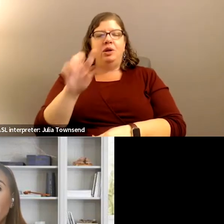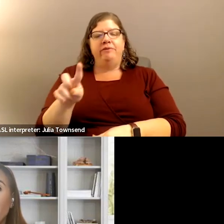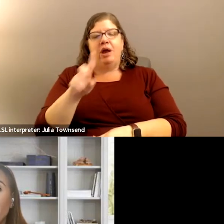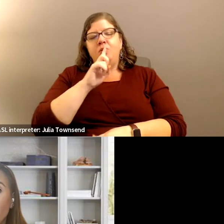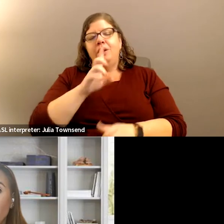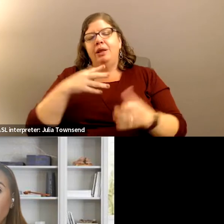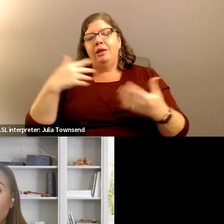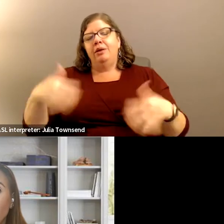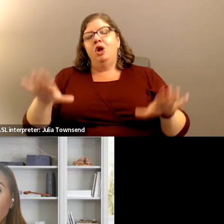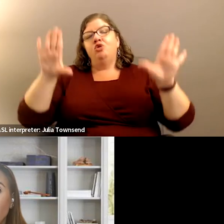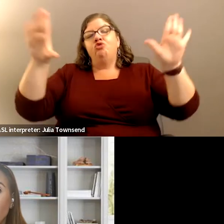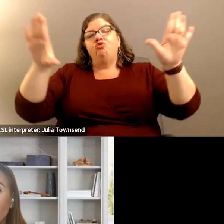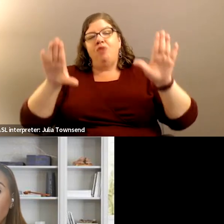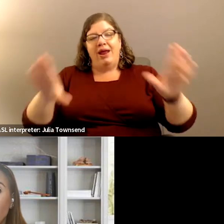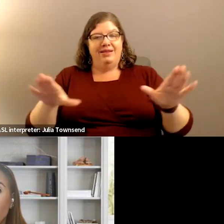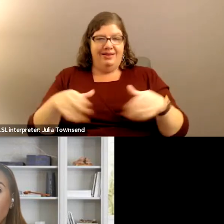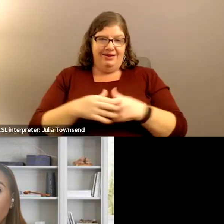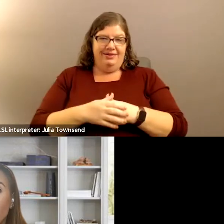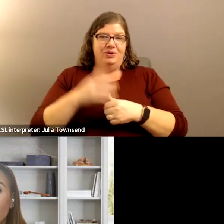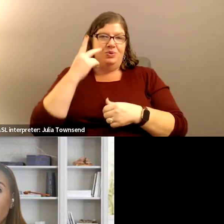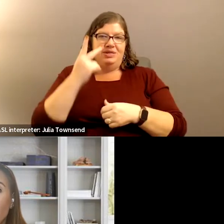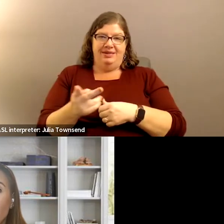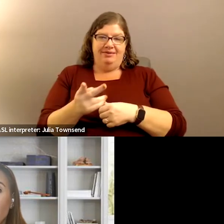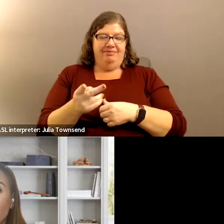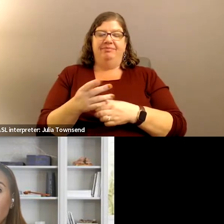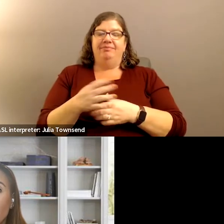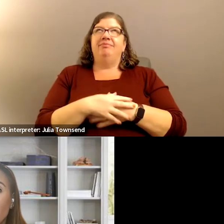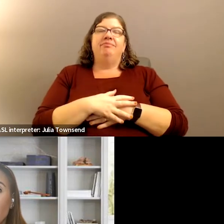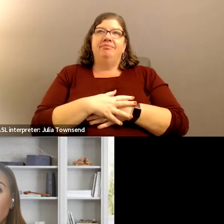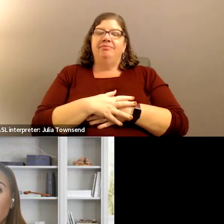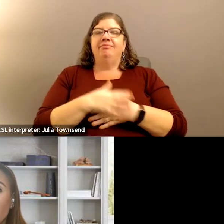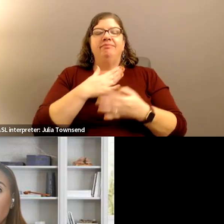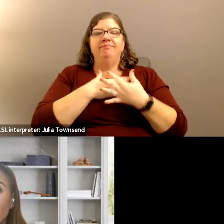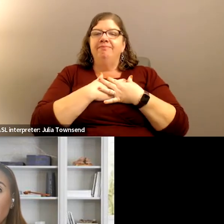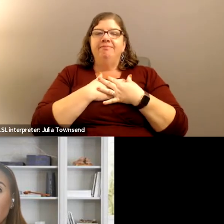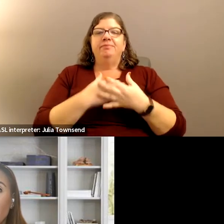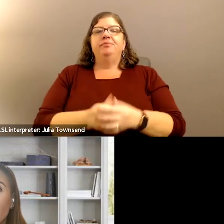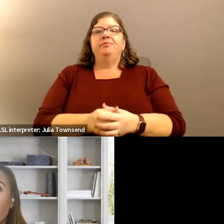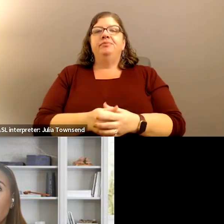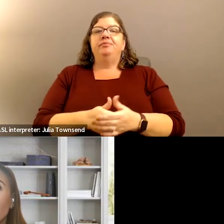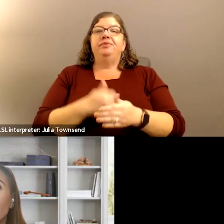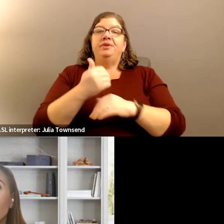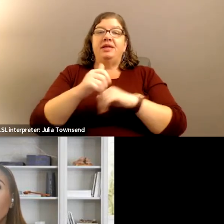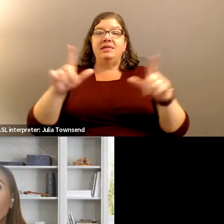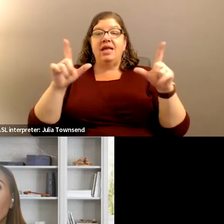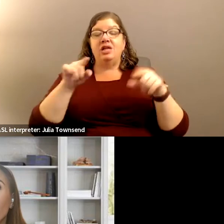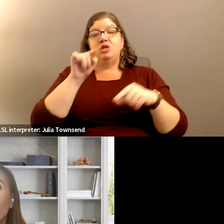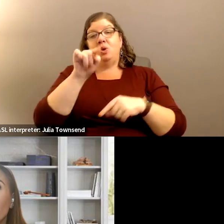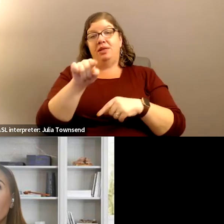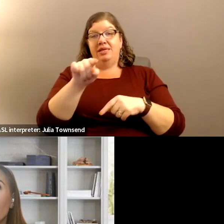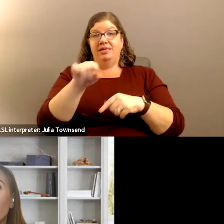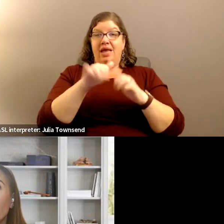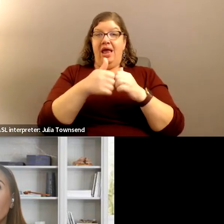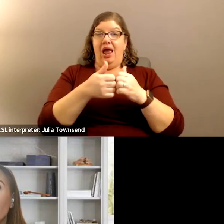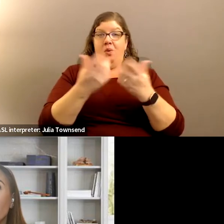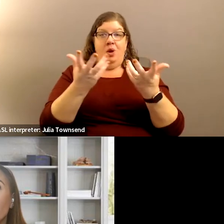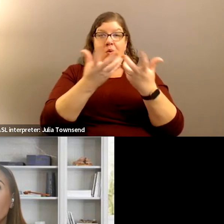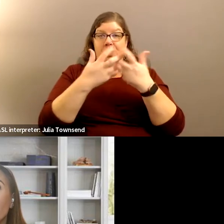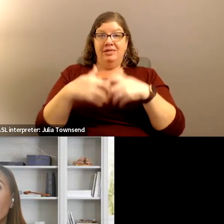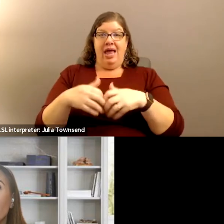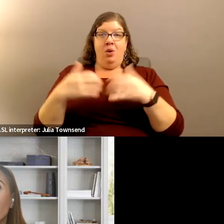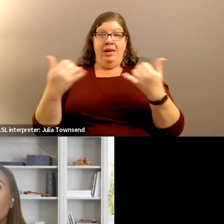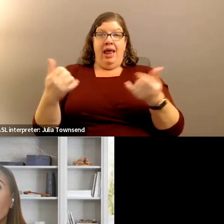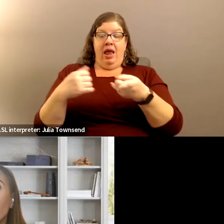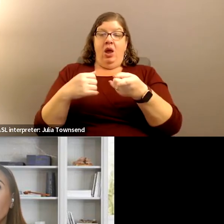really a great thing to watch, to witness. Next slide, please. So, this is kind of the way it works out now.